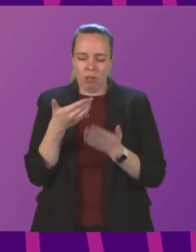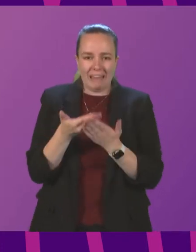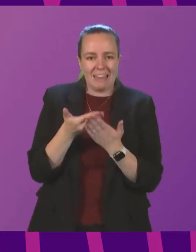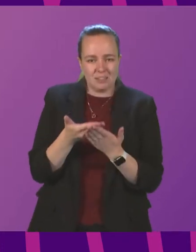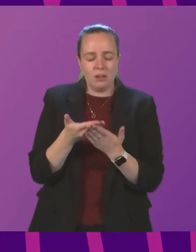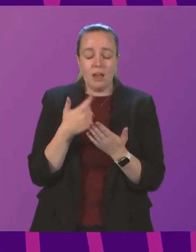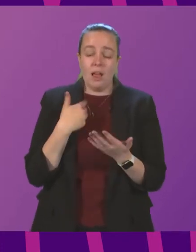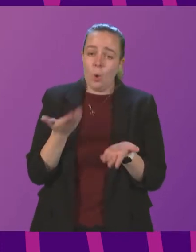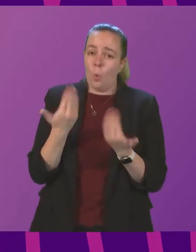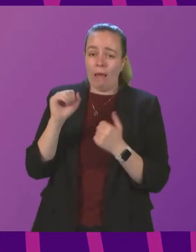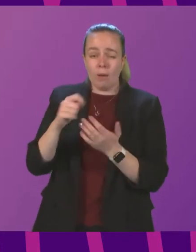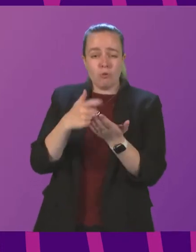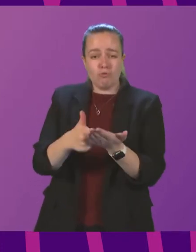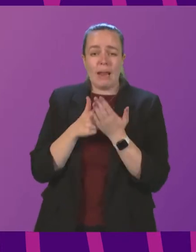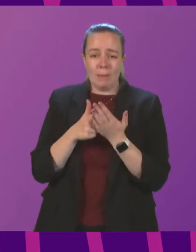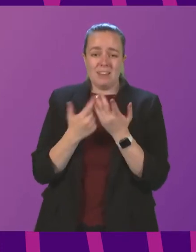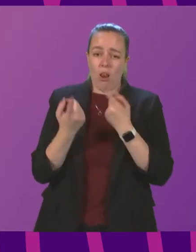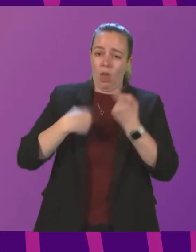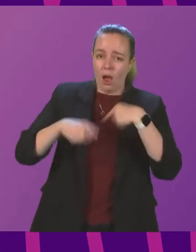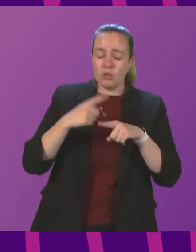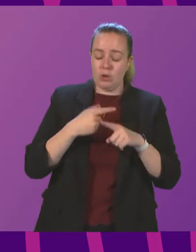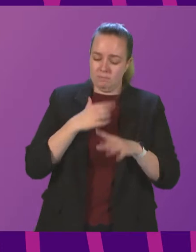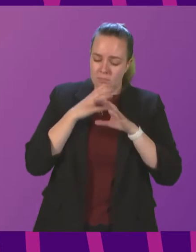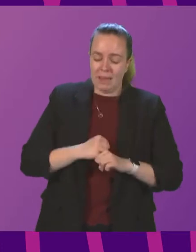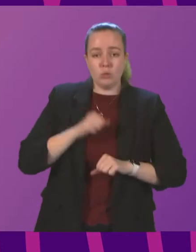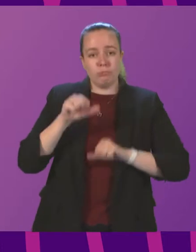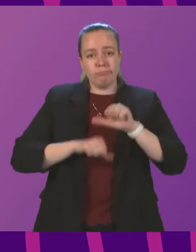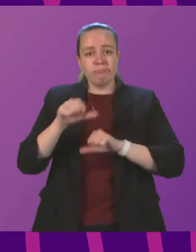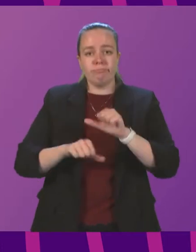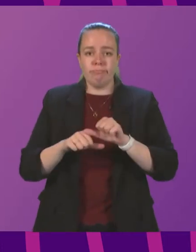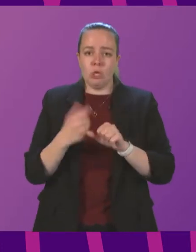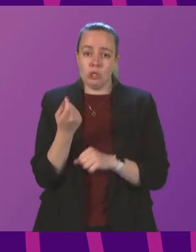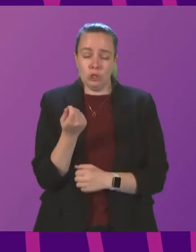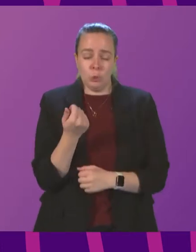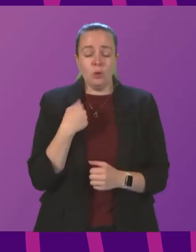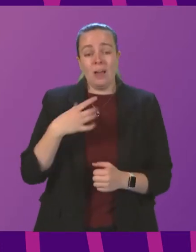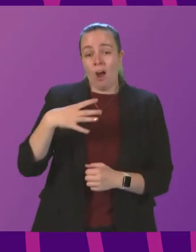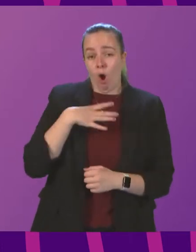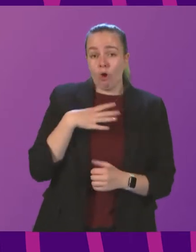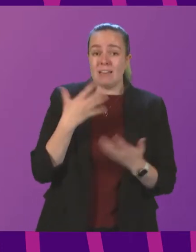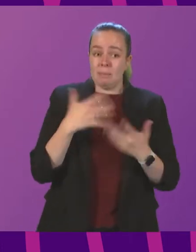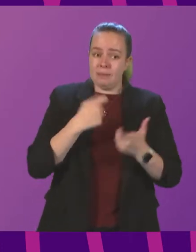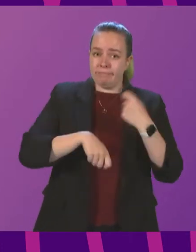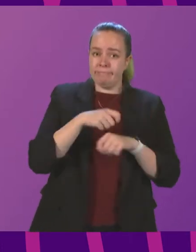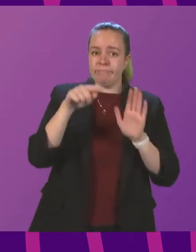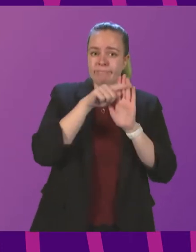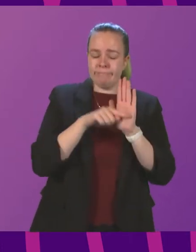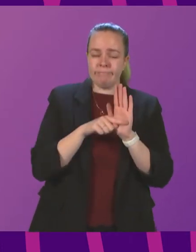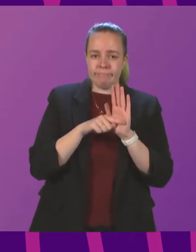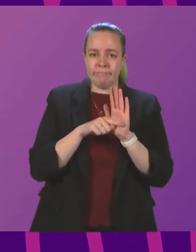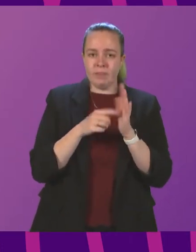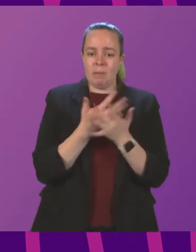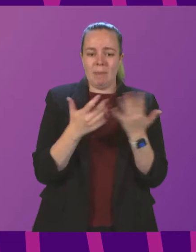recommendations last year and committed to progressing these as soon as possible. And so we've already legislated to implement a number of